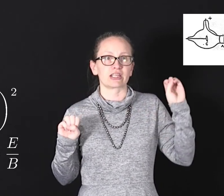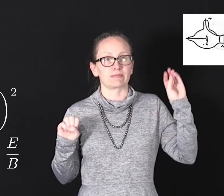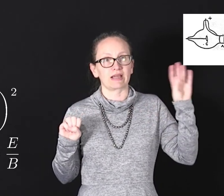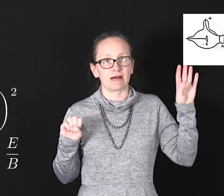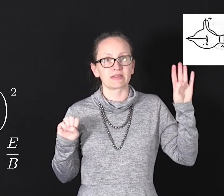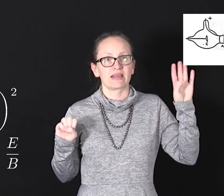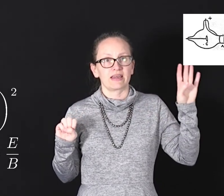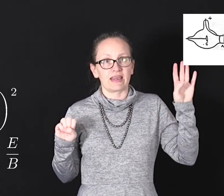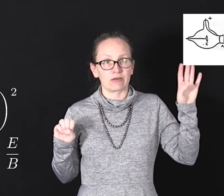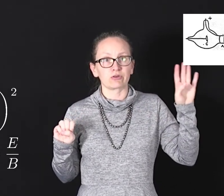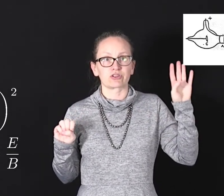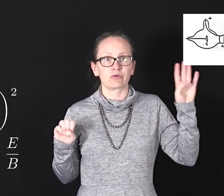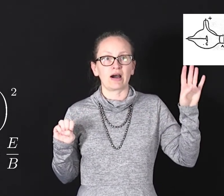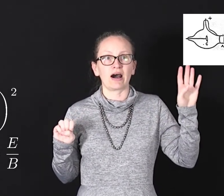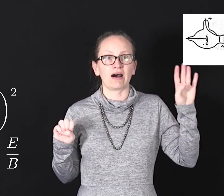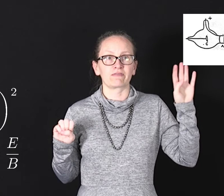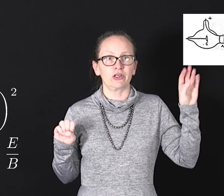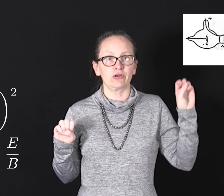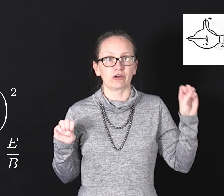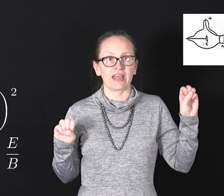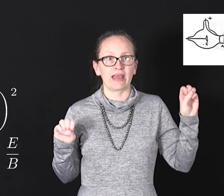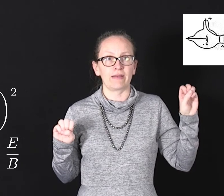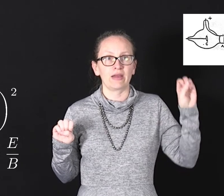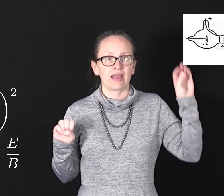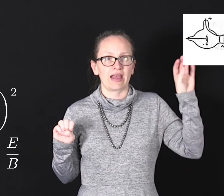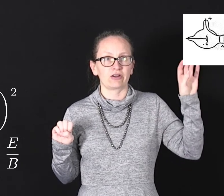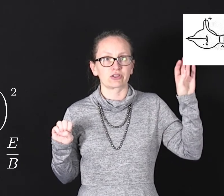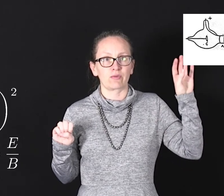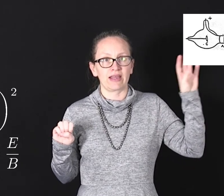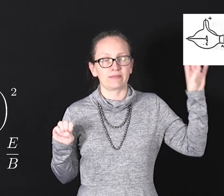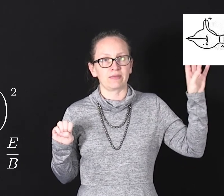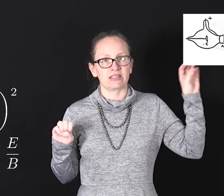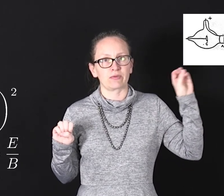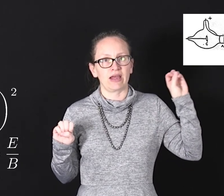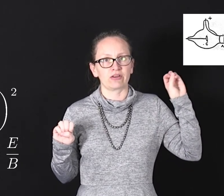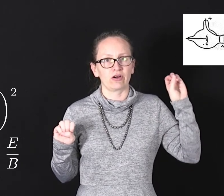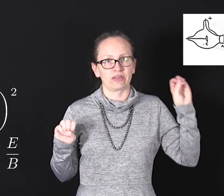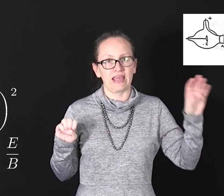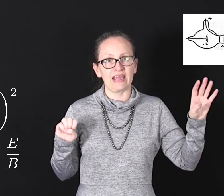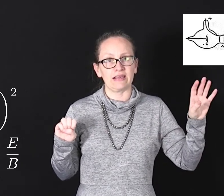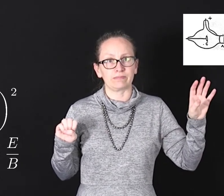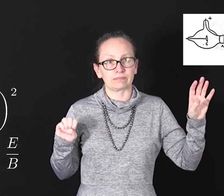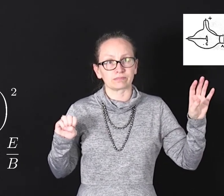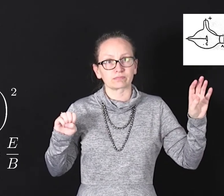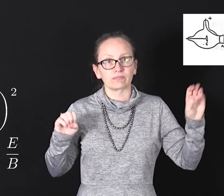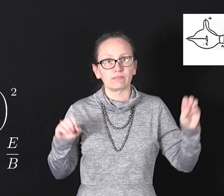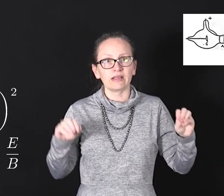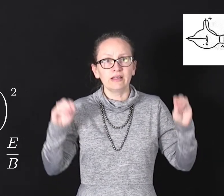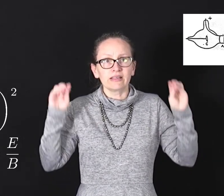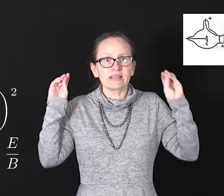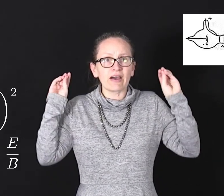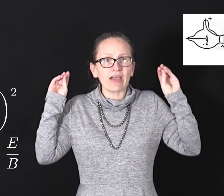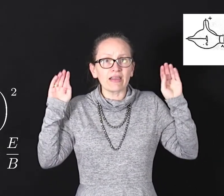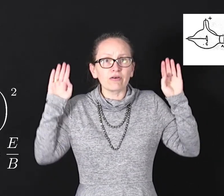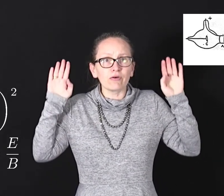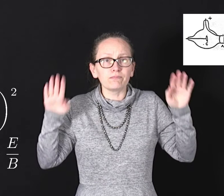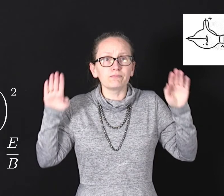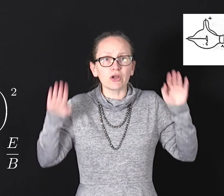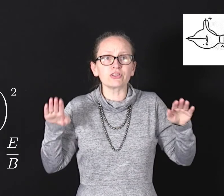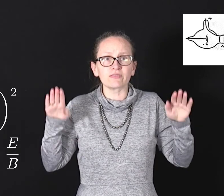this becomes equals to a half Q on m L squared B squared on E. Now most of